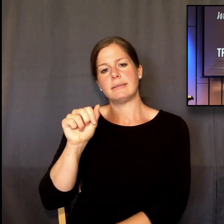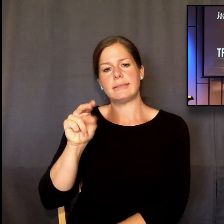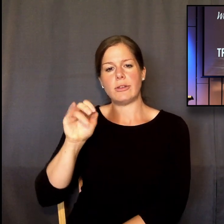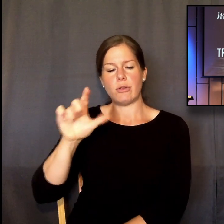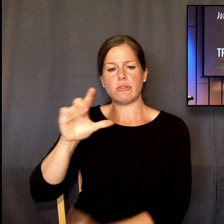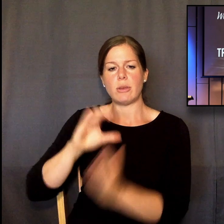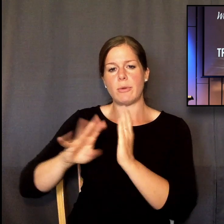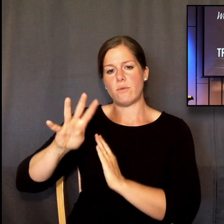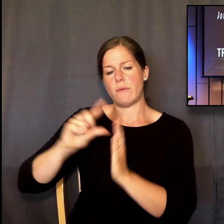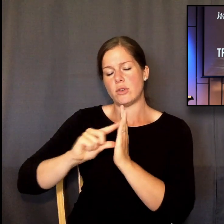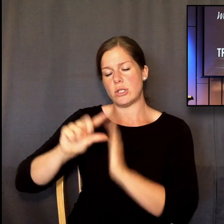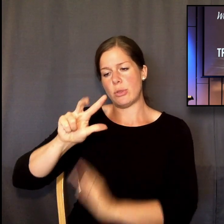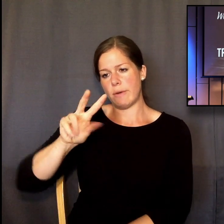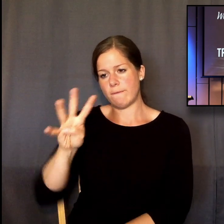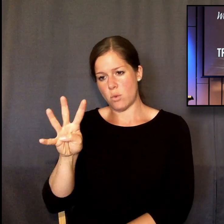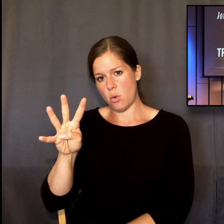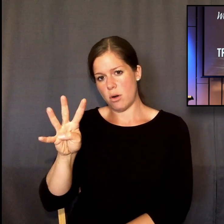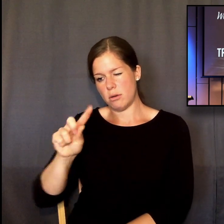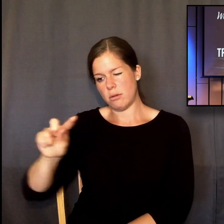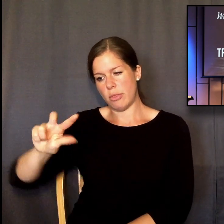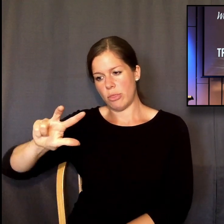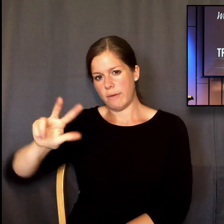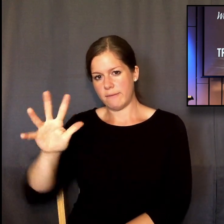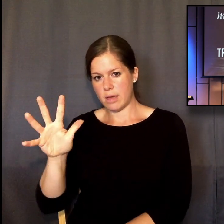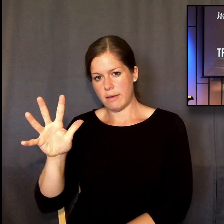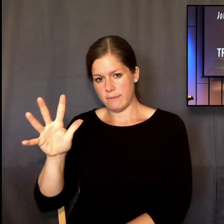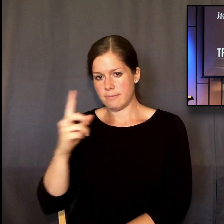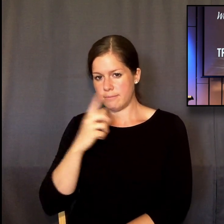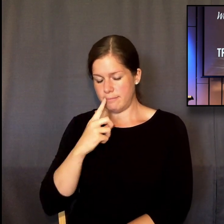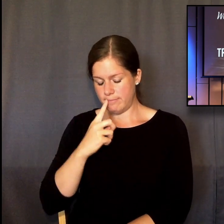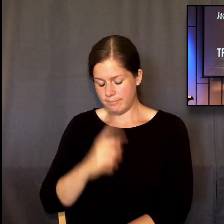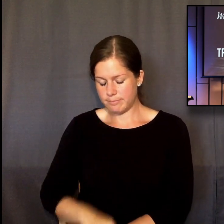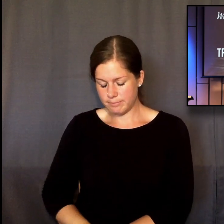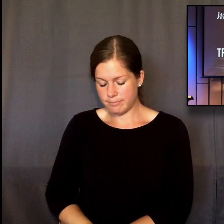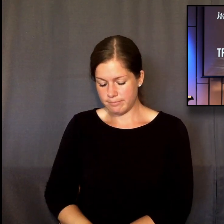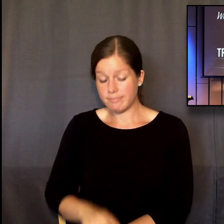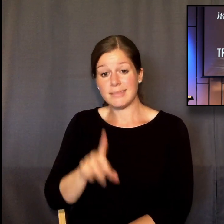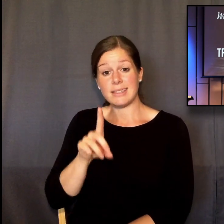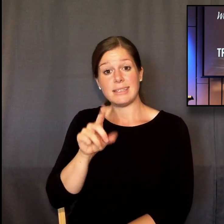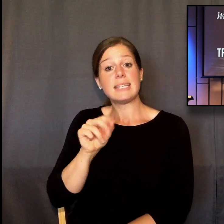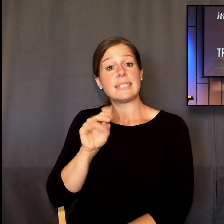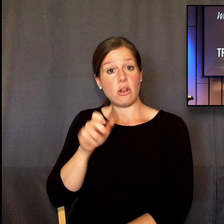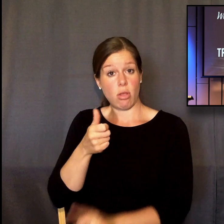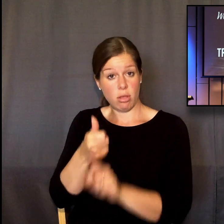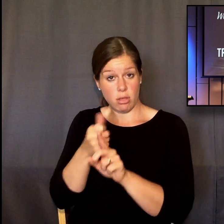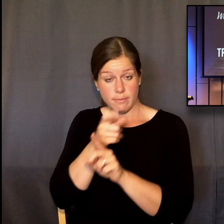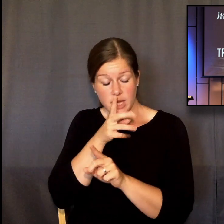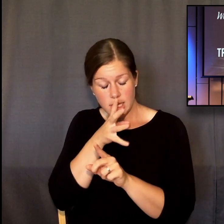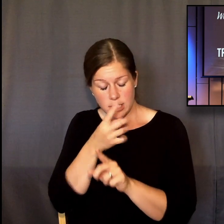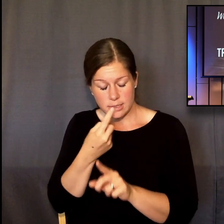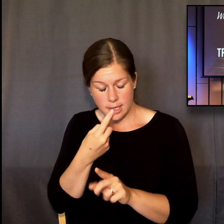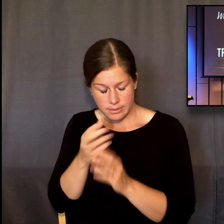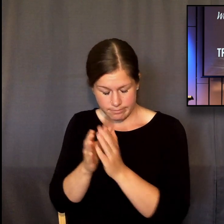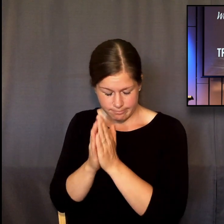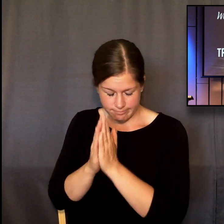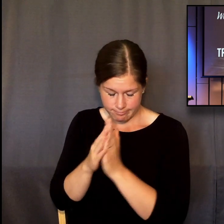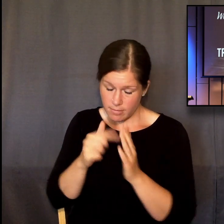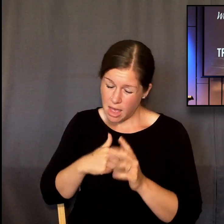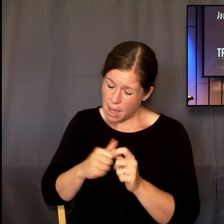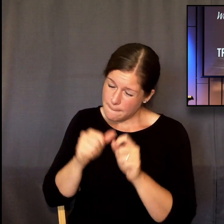Daniel chapter 4, verses 34 and 35. This is Daniel speaking. He's praying. says, I bless the most high